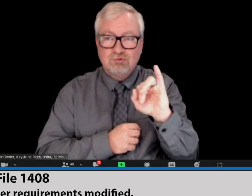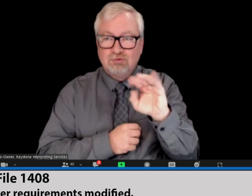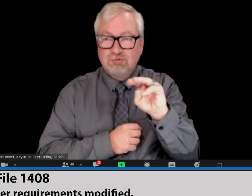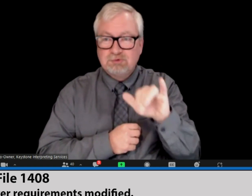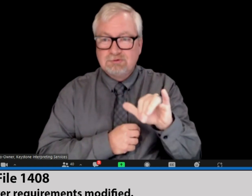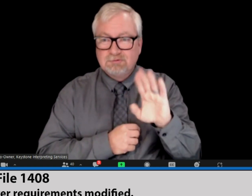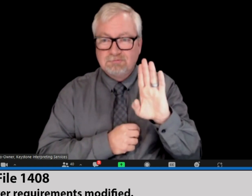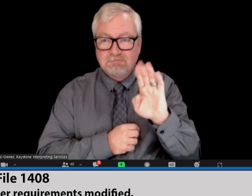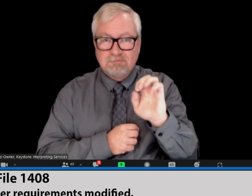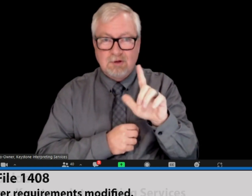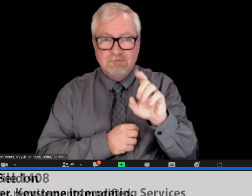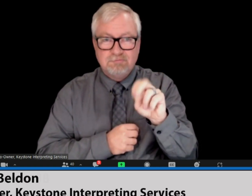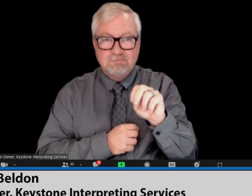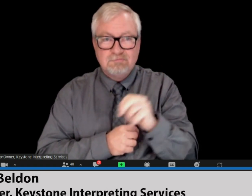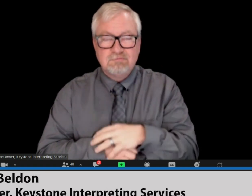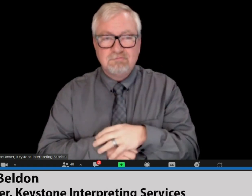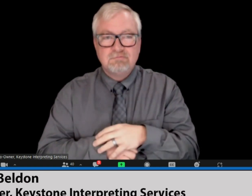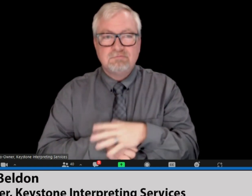My name is Jimmy Belden.